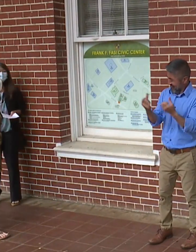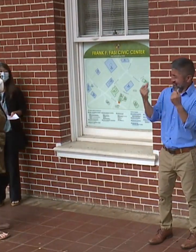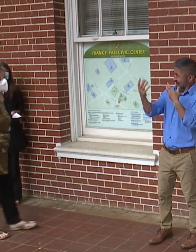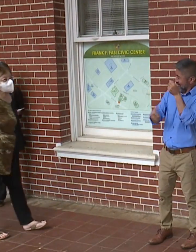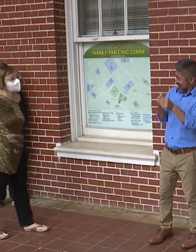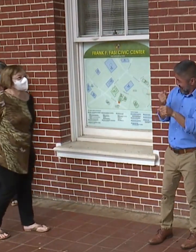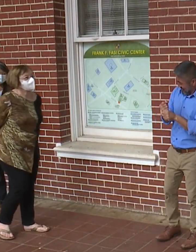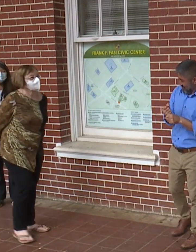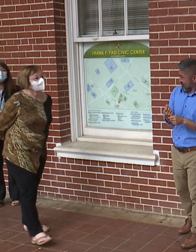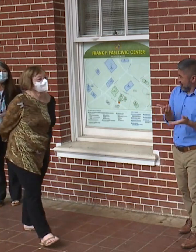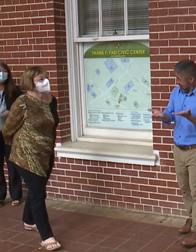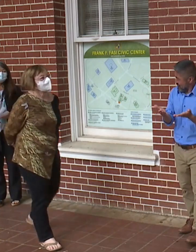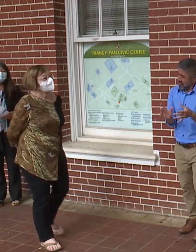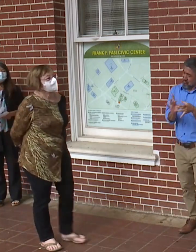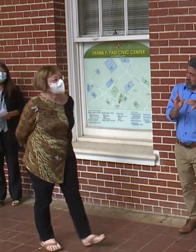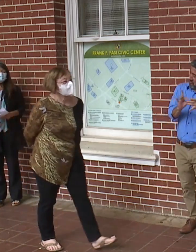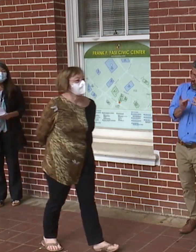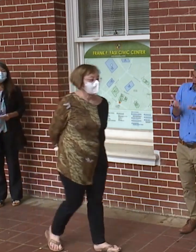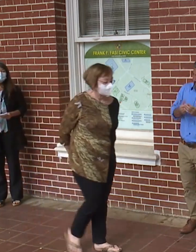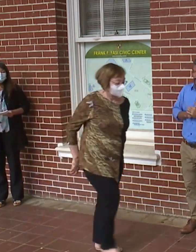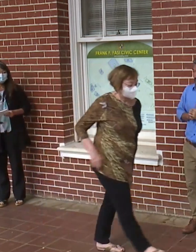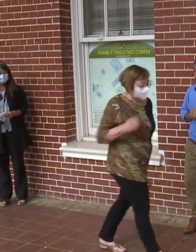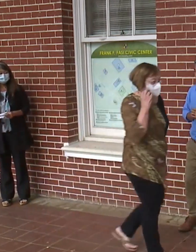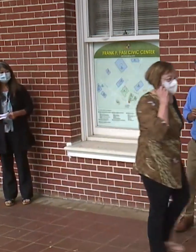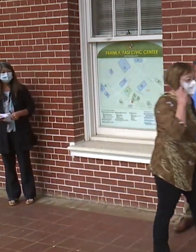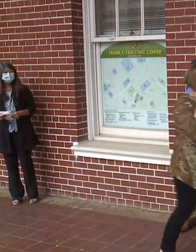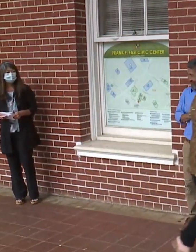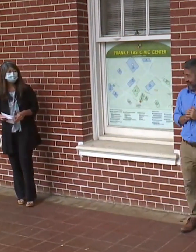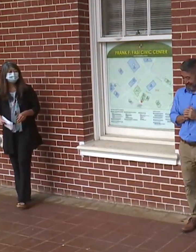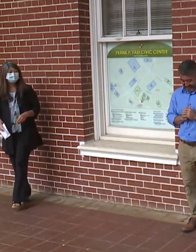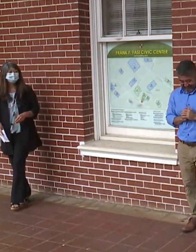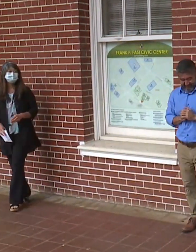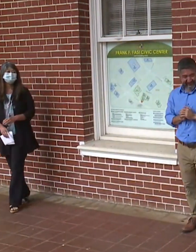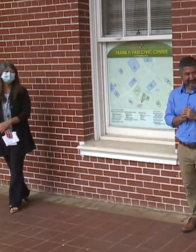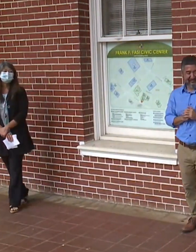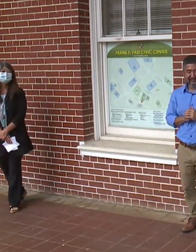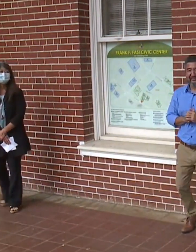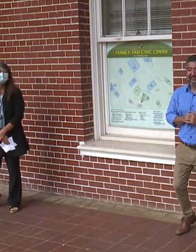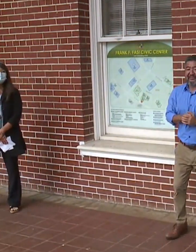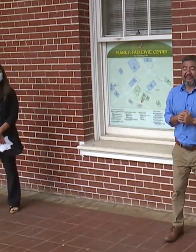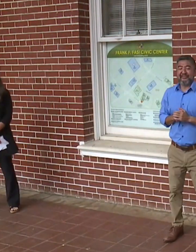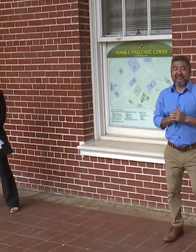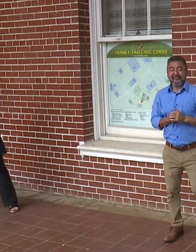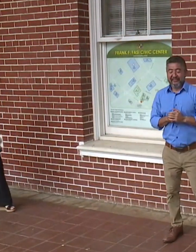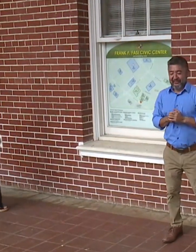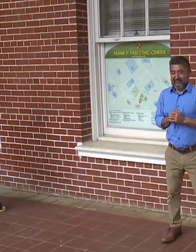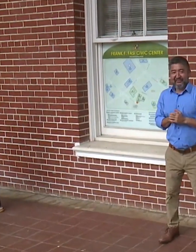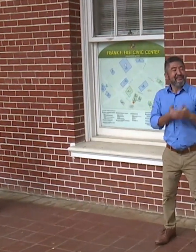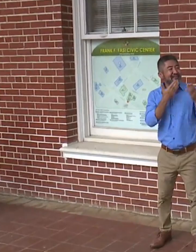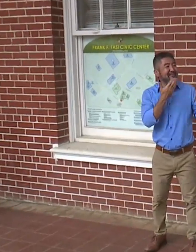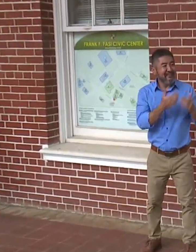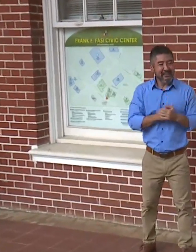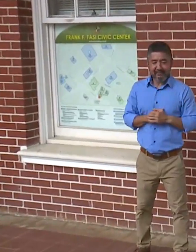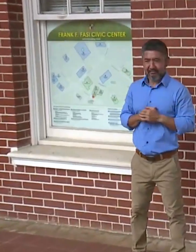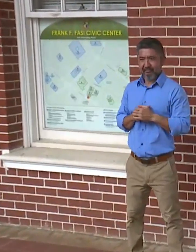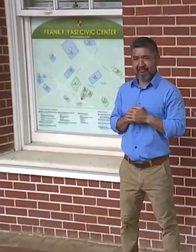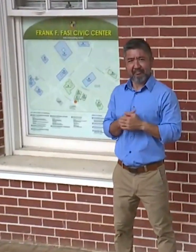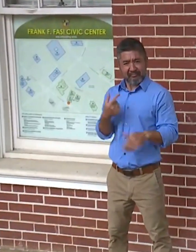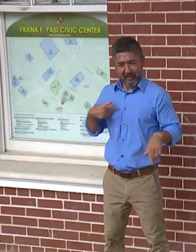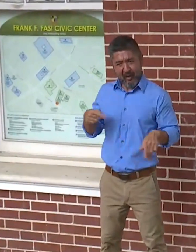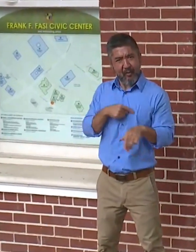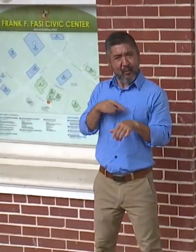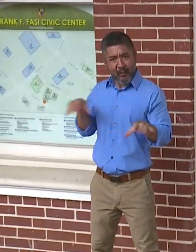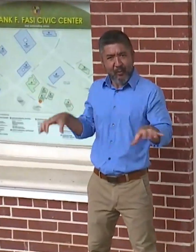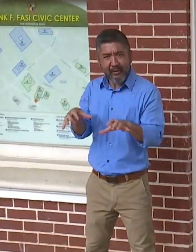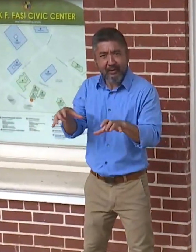Maybe you can just do some closing comments about our program. Thank you. Charlotte Nakoto. Thank you. We've actually been doing this,